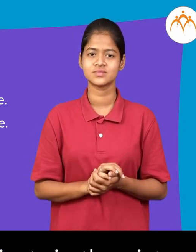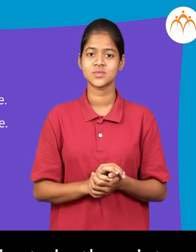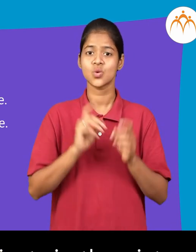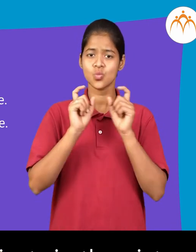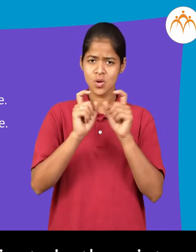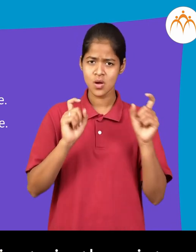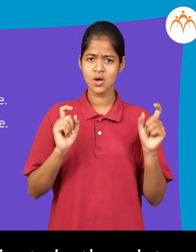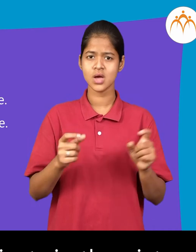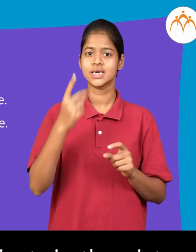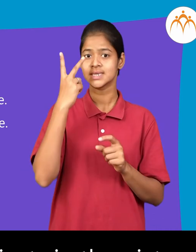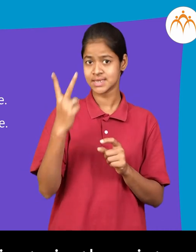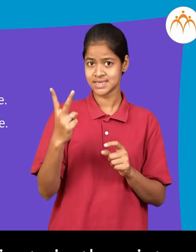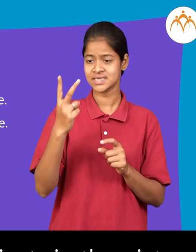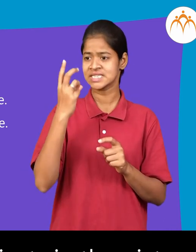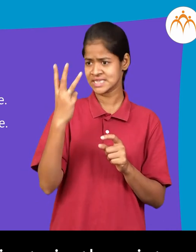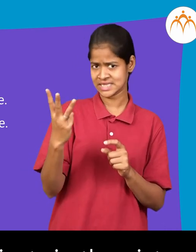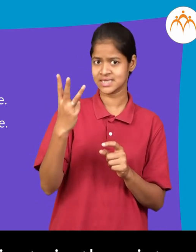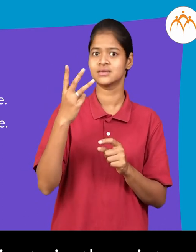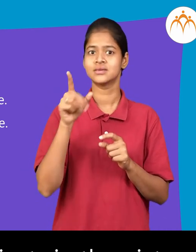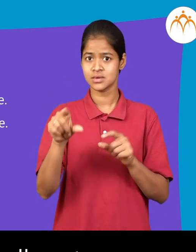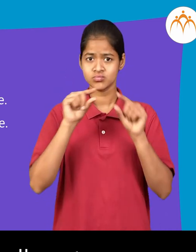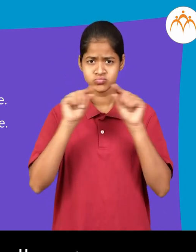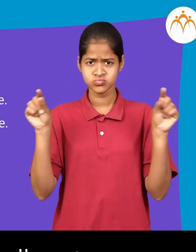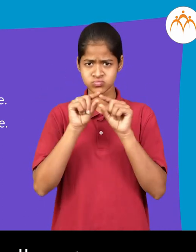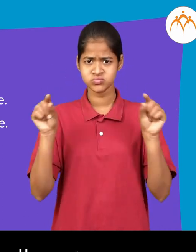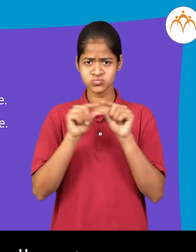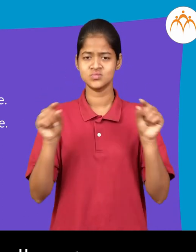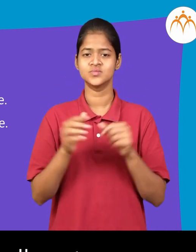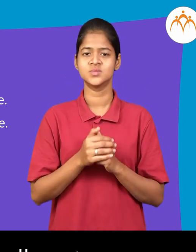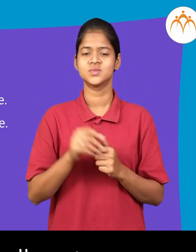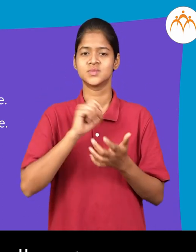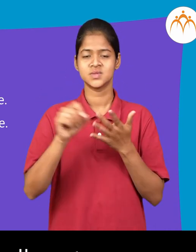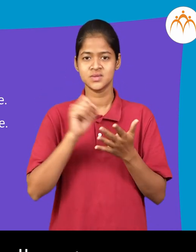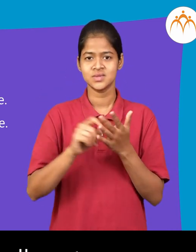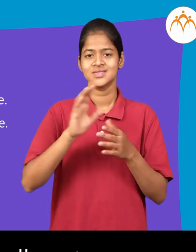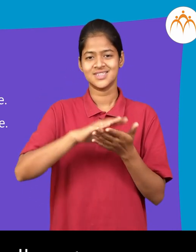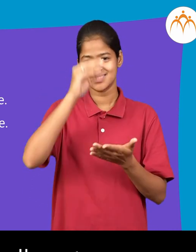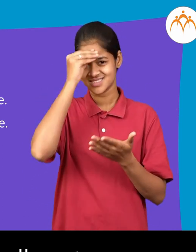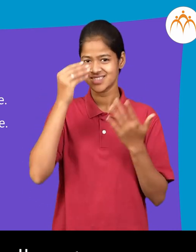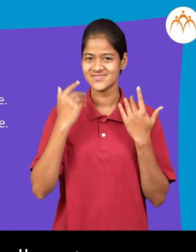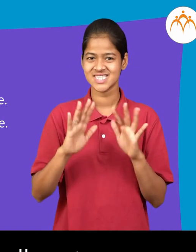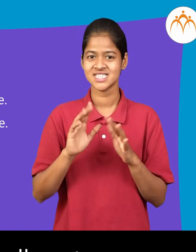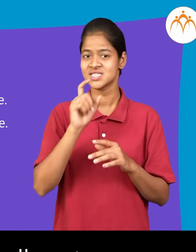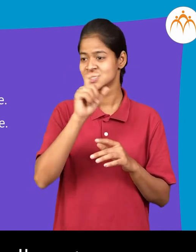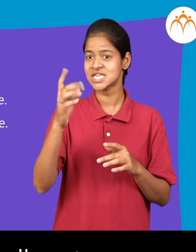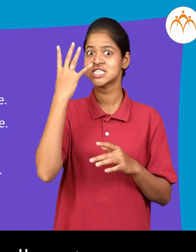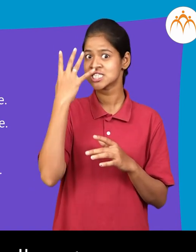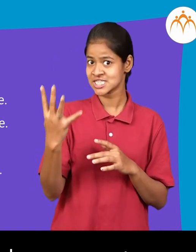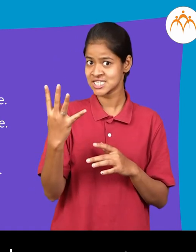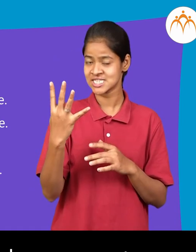objects in the picture we learned to form small sentences we